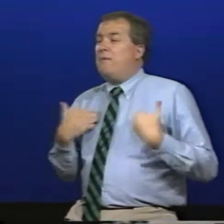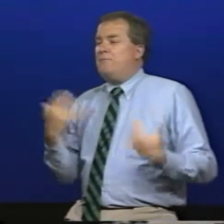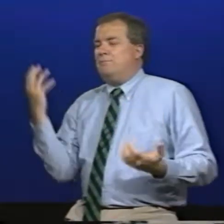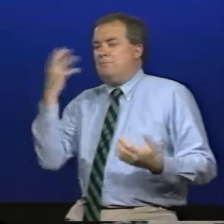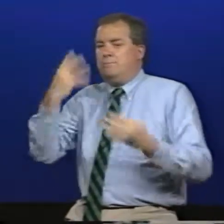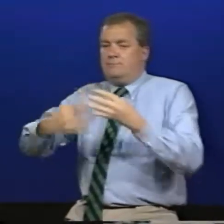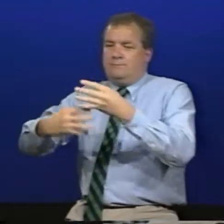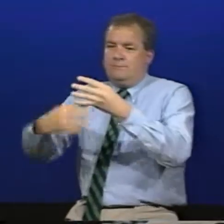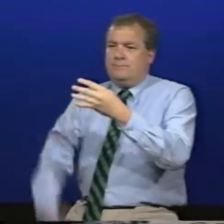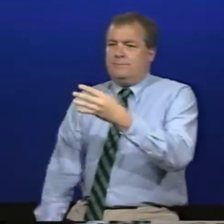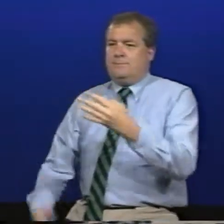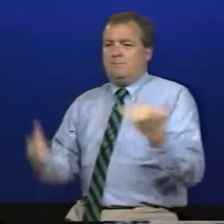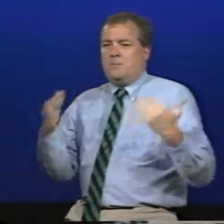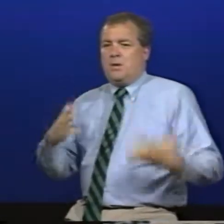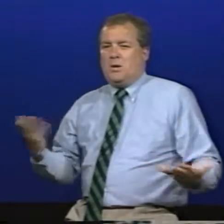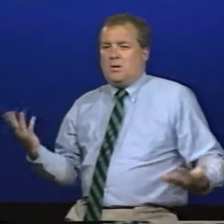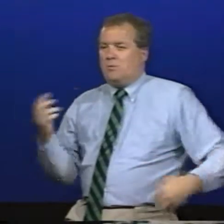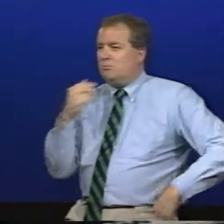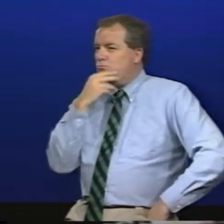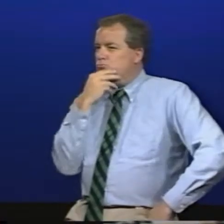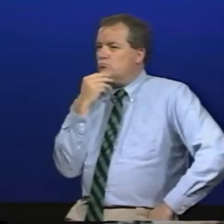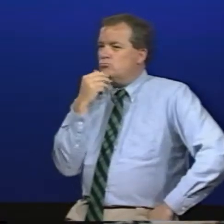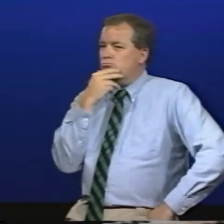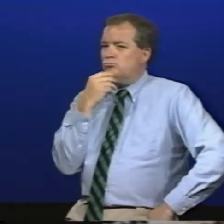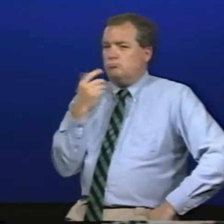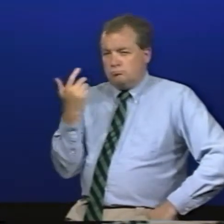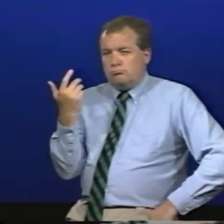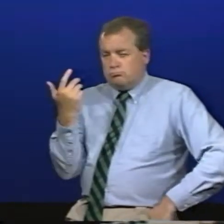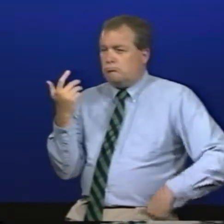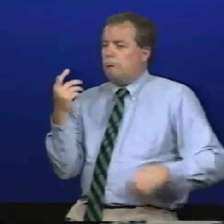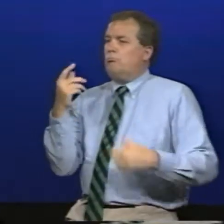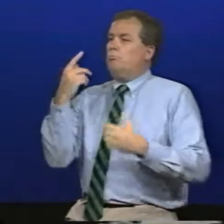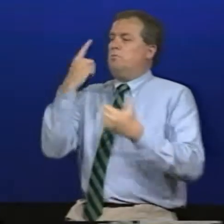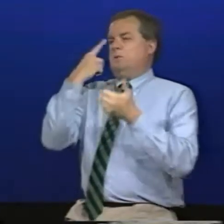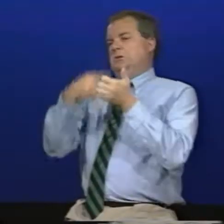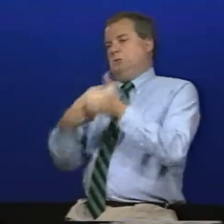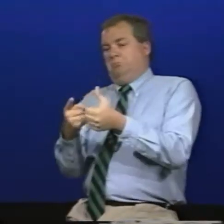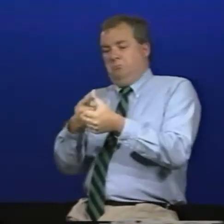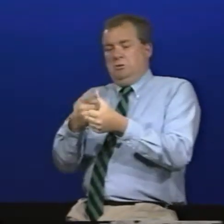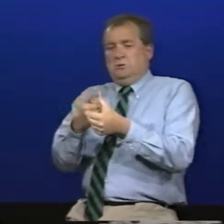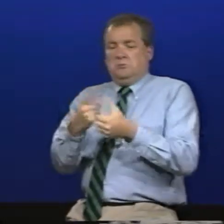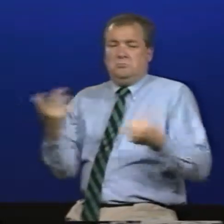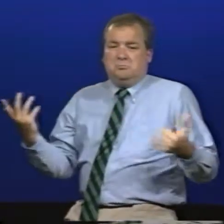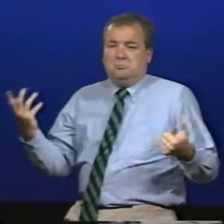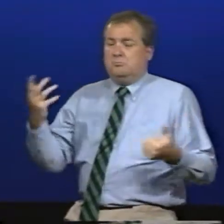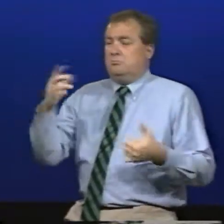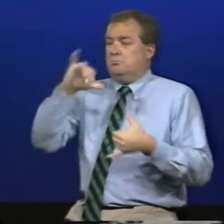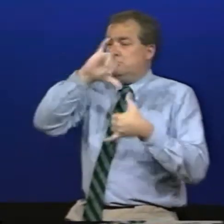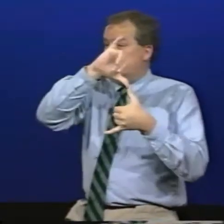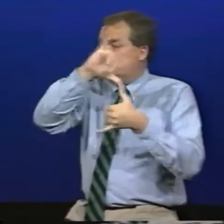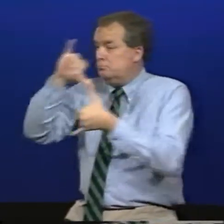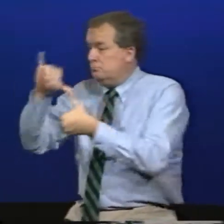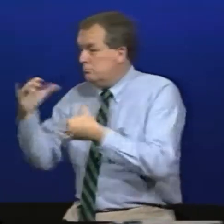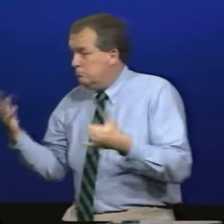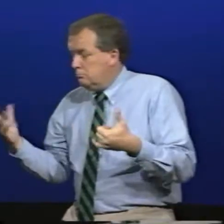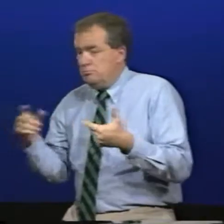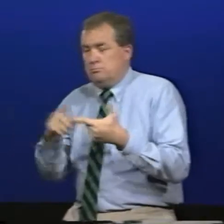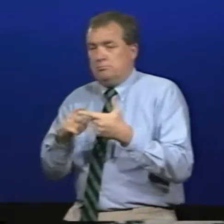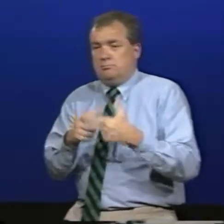over what kind of material he had and he had a nice pool of players from which to select and usually the criteria